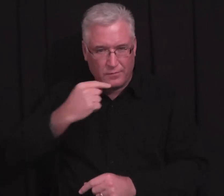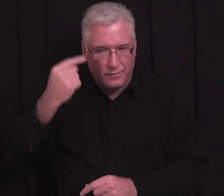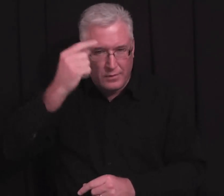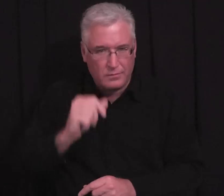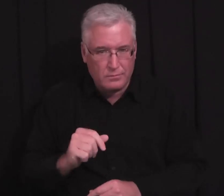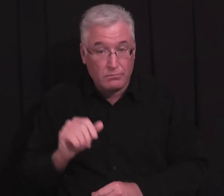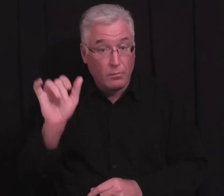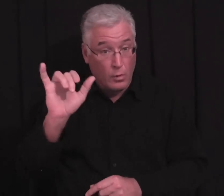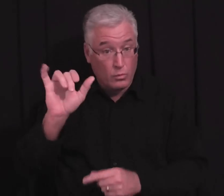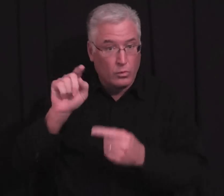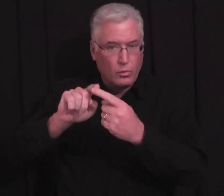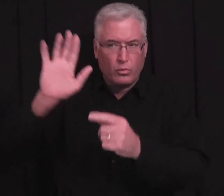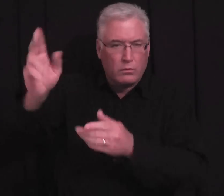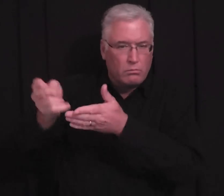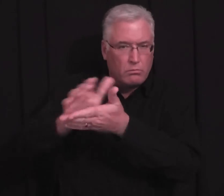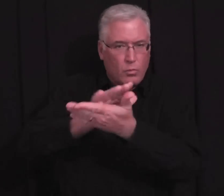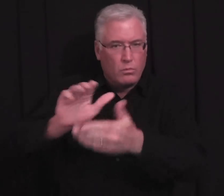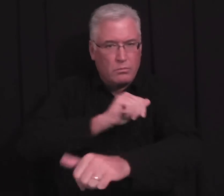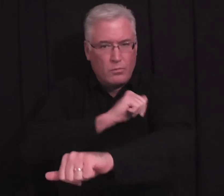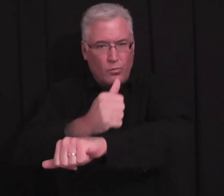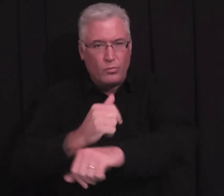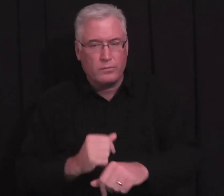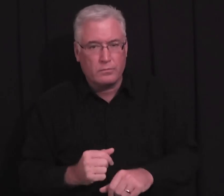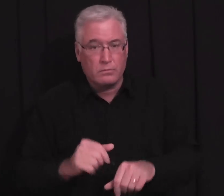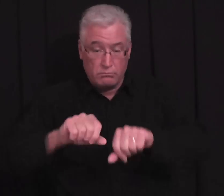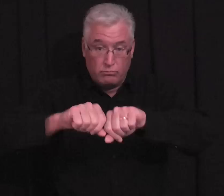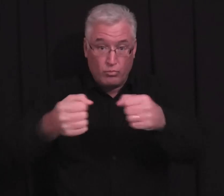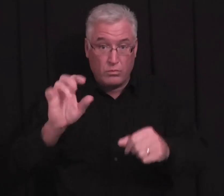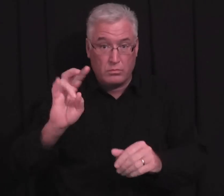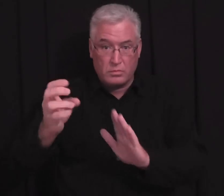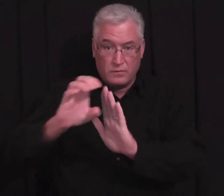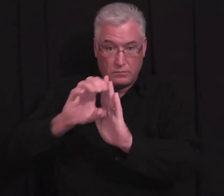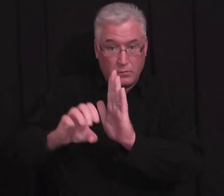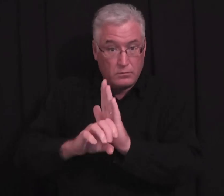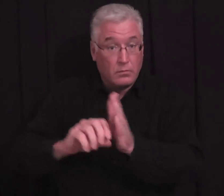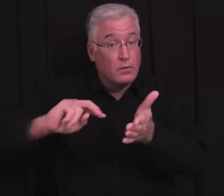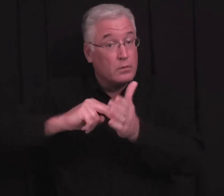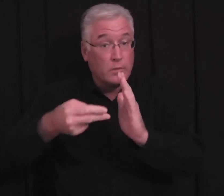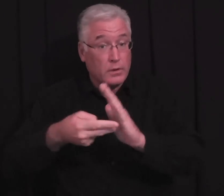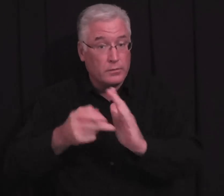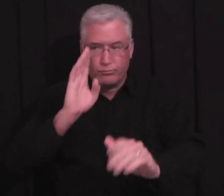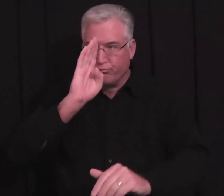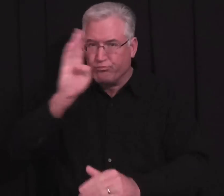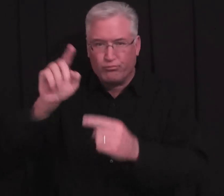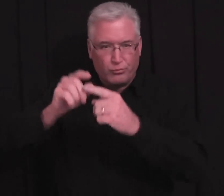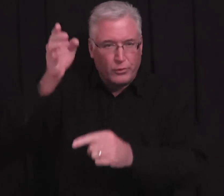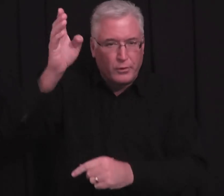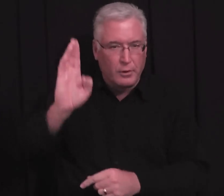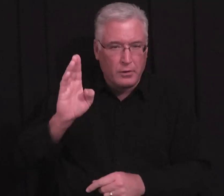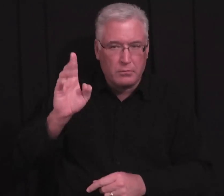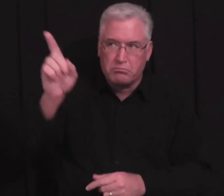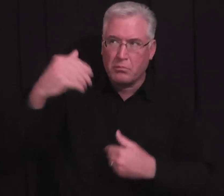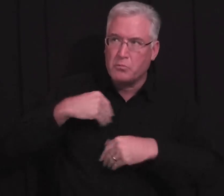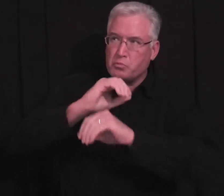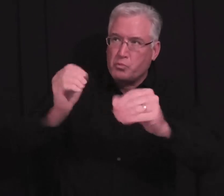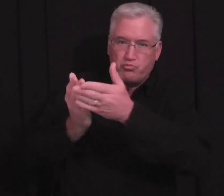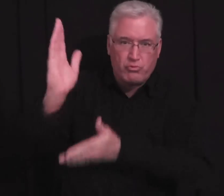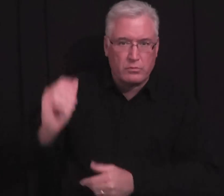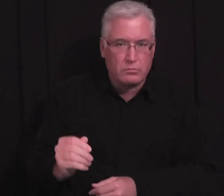It's like spitting in His face. You know, it goes against His holy authority. Breaking the seventh commandment means you're talking bluntly to